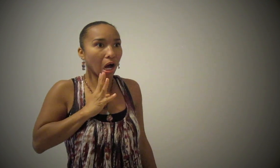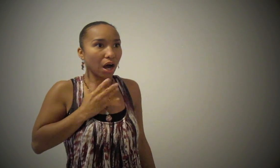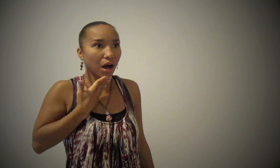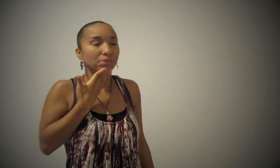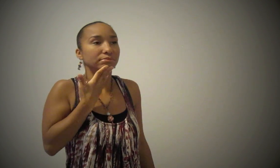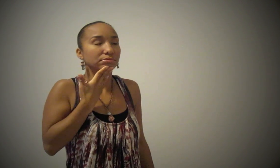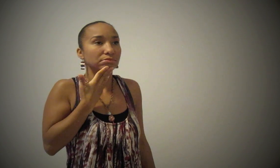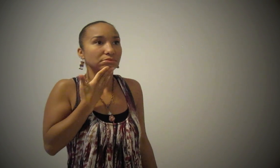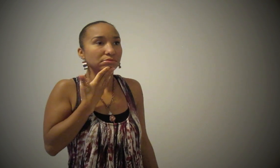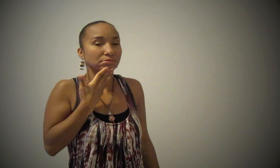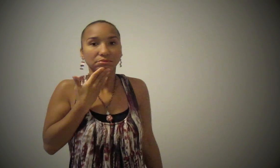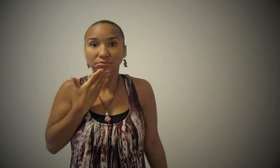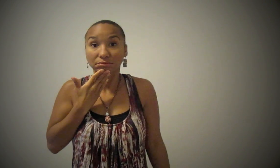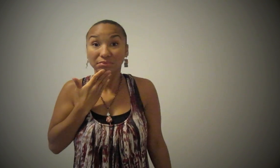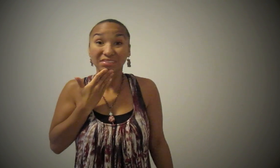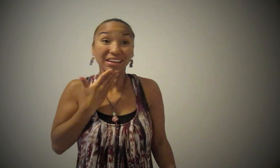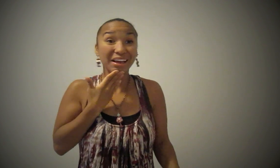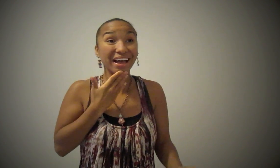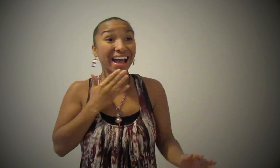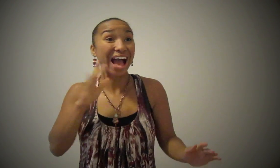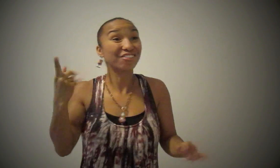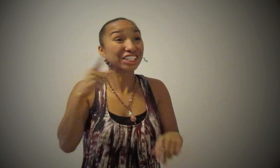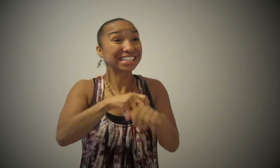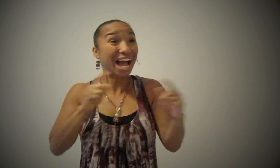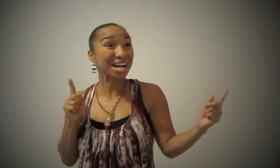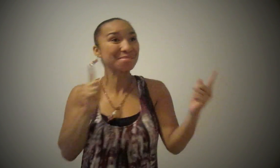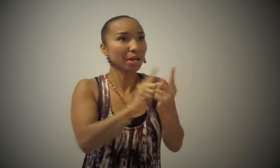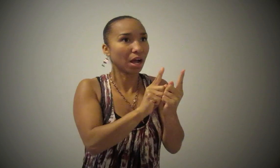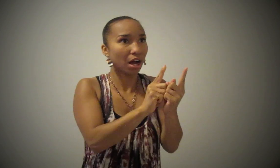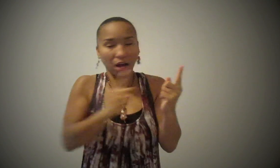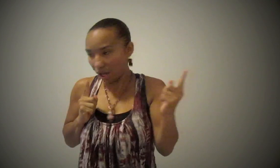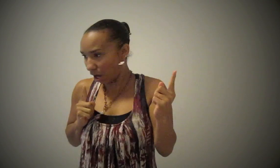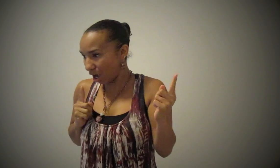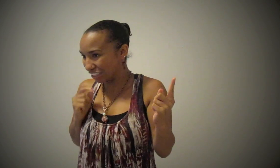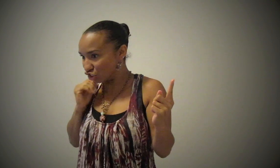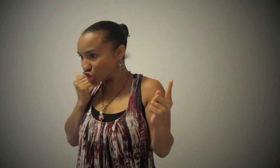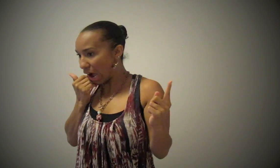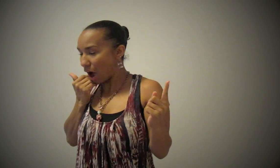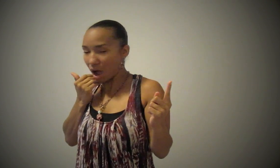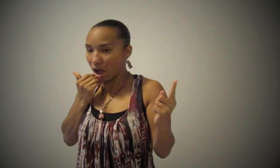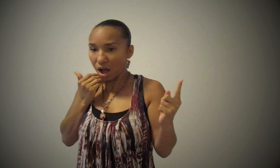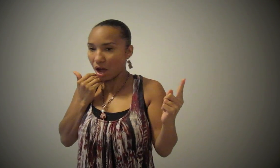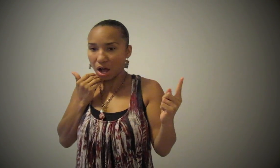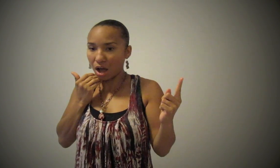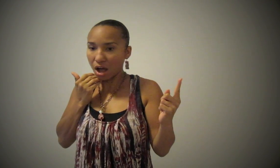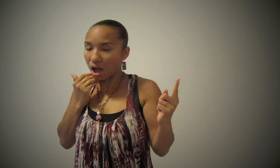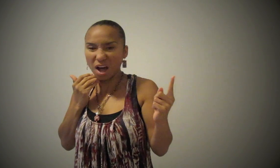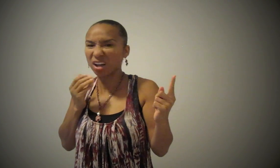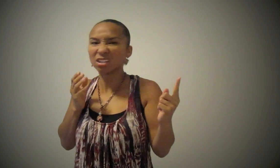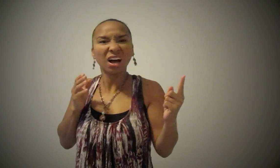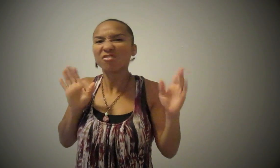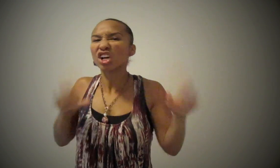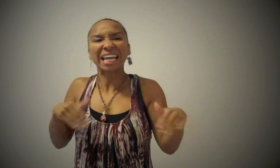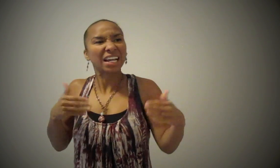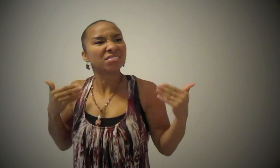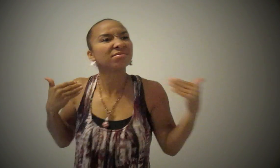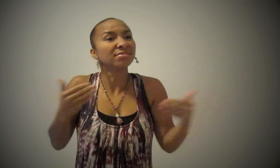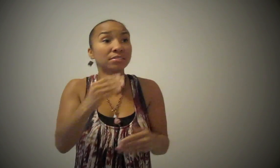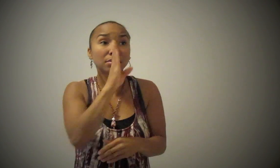maybe Hey, I just met you, and this is crazy But here's my number, so call